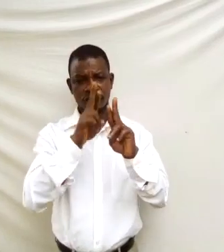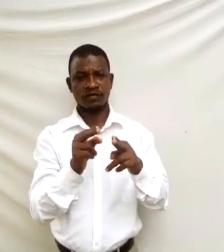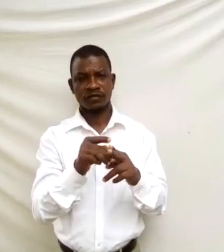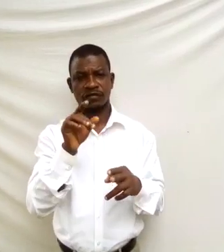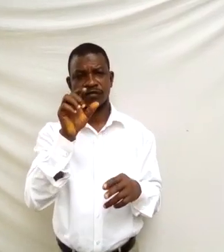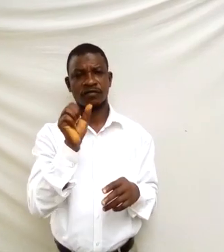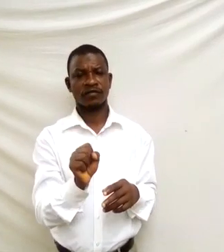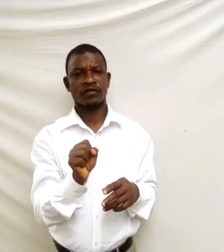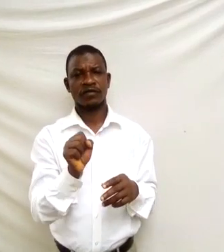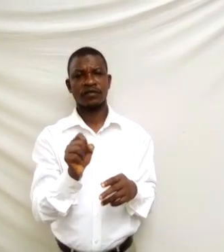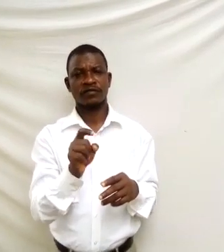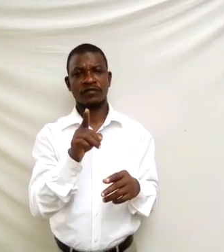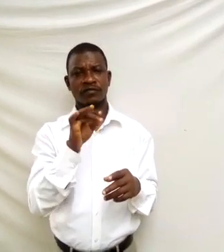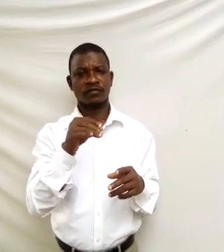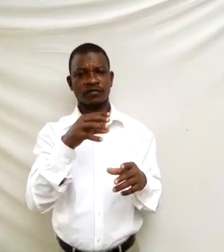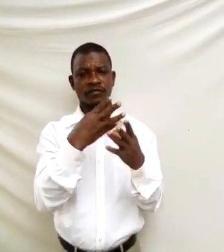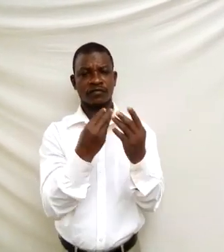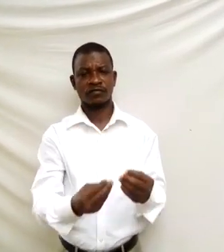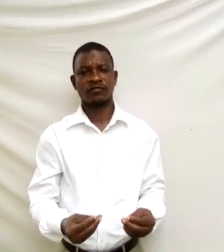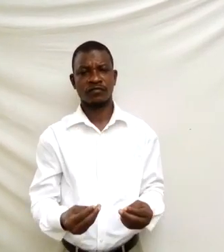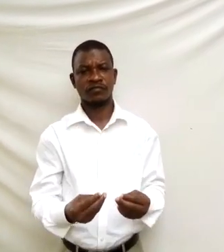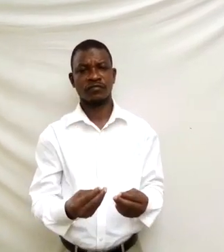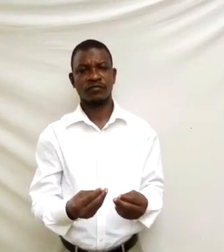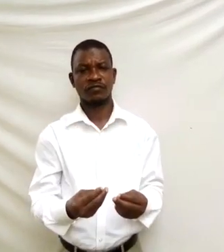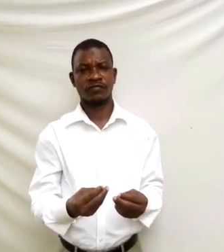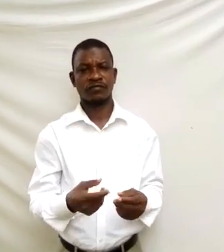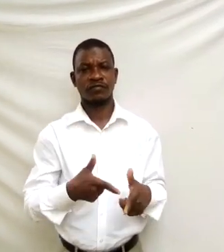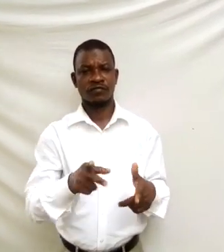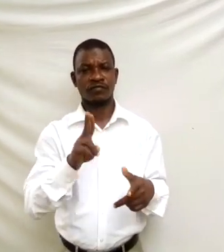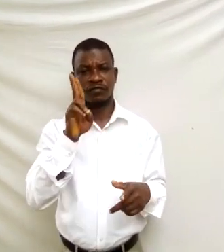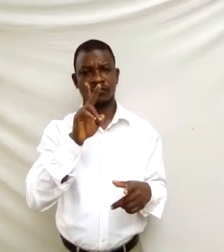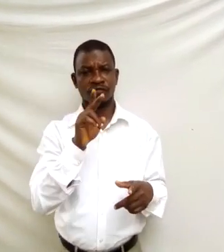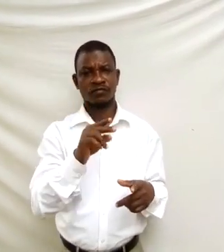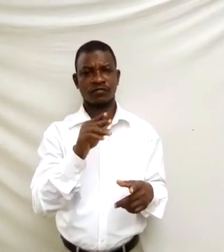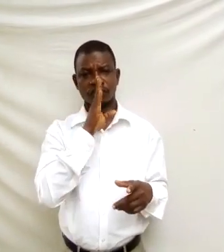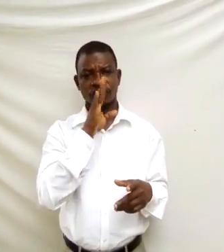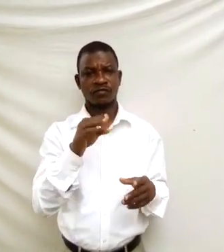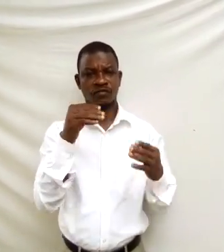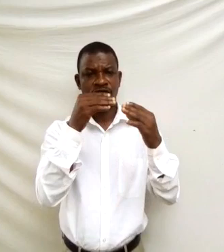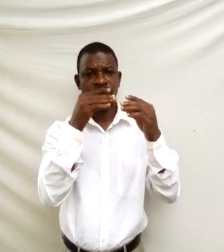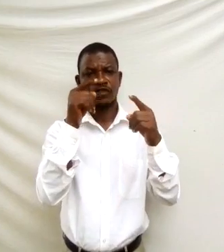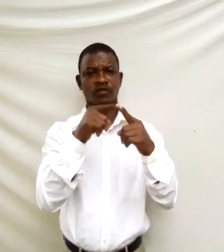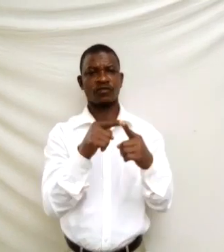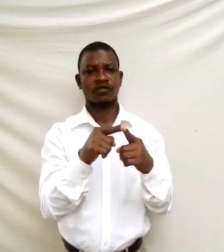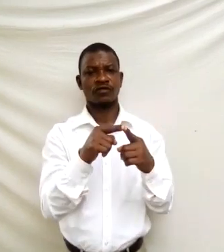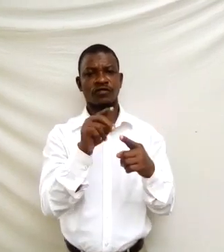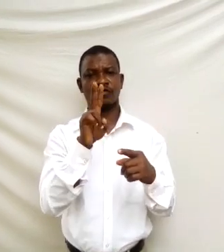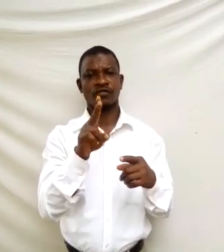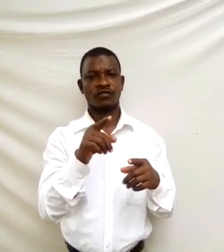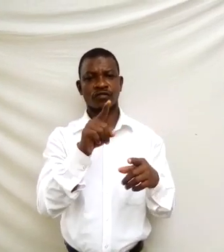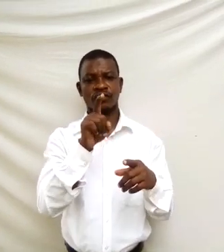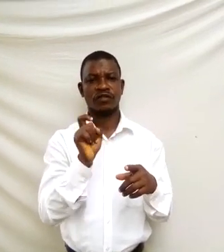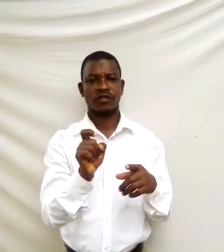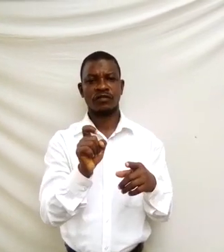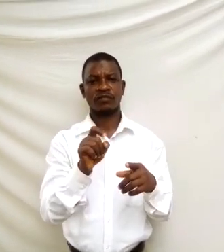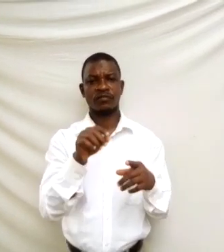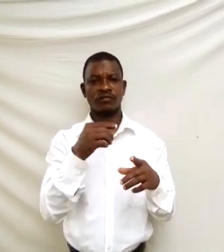solution let u be equal to two x minus five